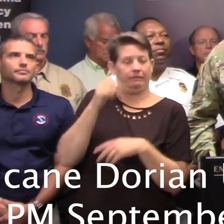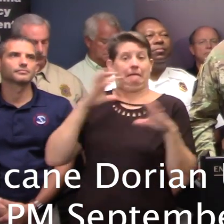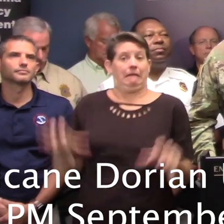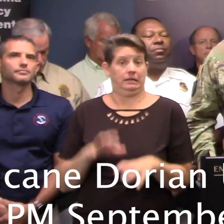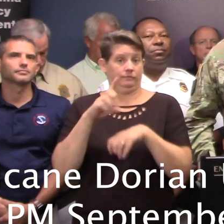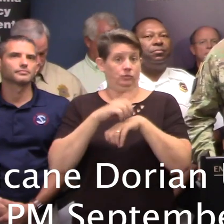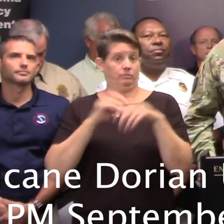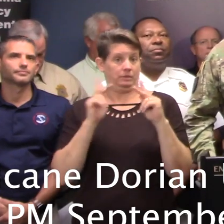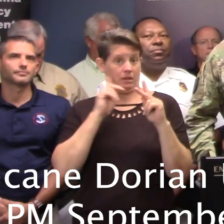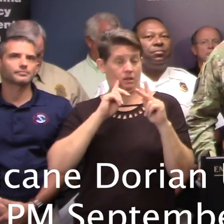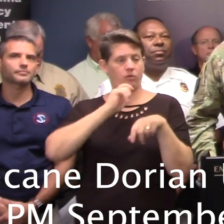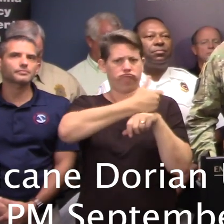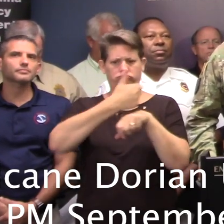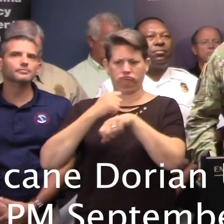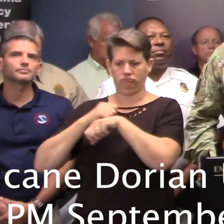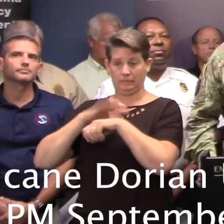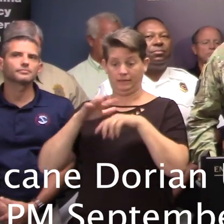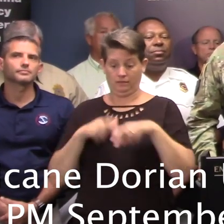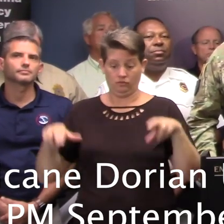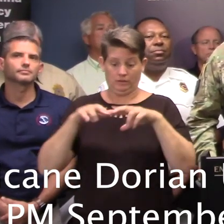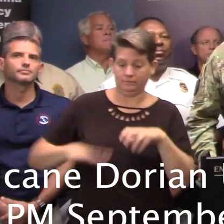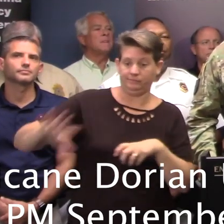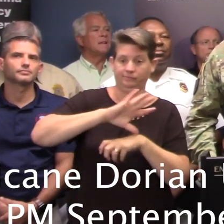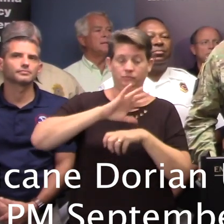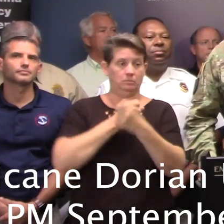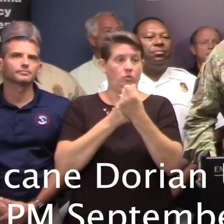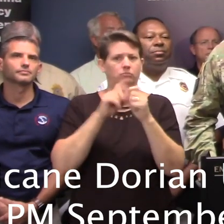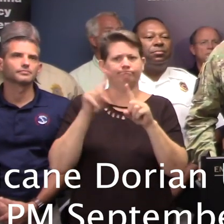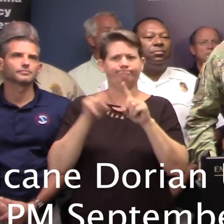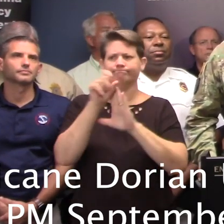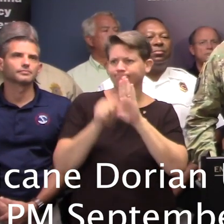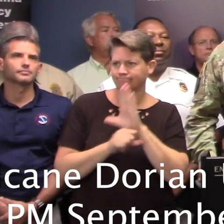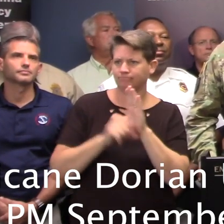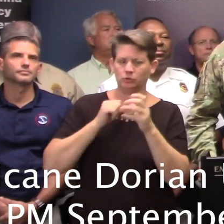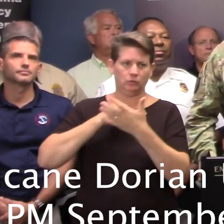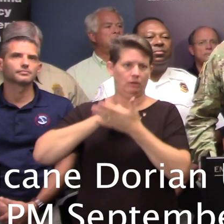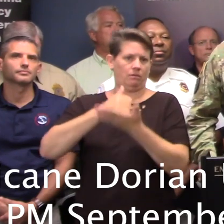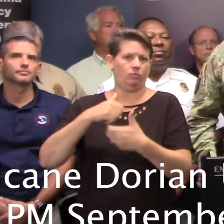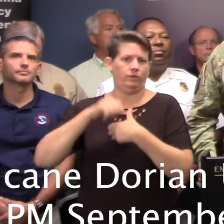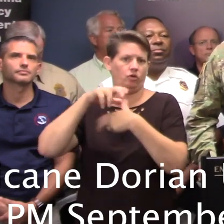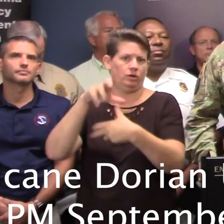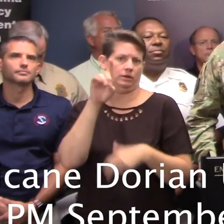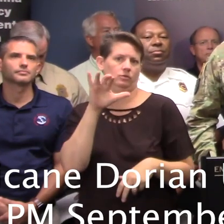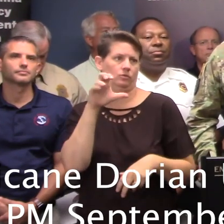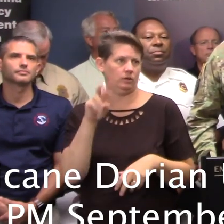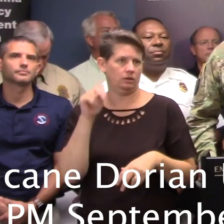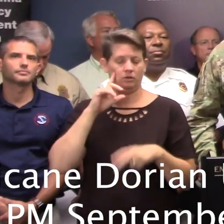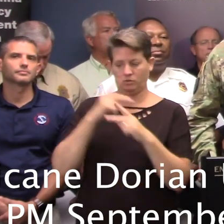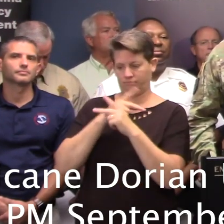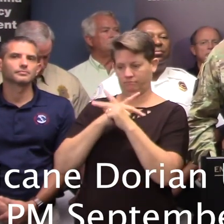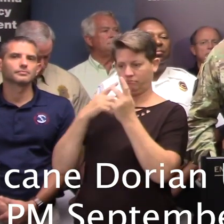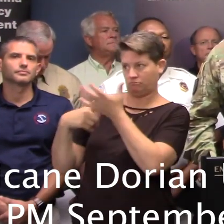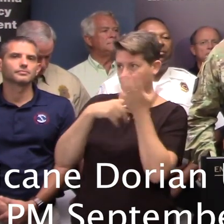that are being positioned in the region to support the states that are being affected by Hurricane Dorian, and we're working with those to determine those needs.